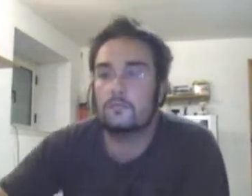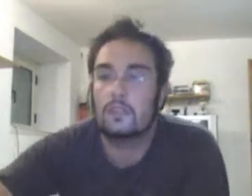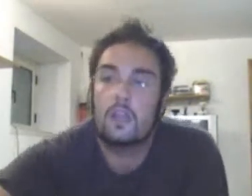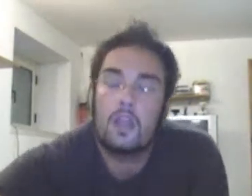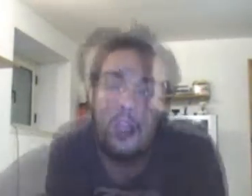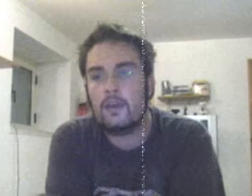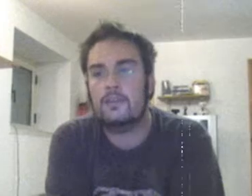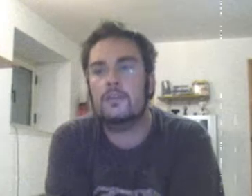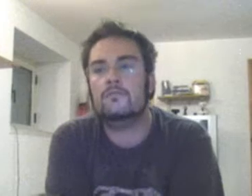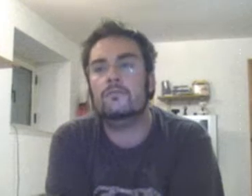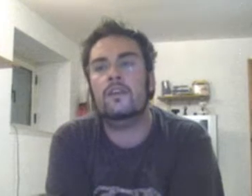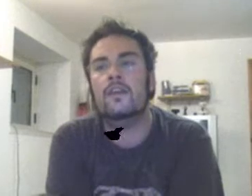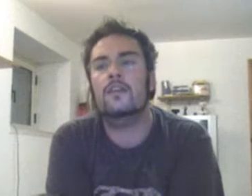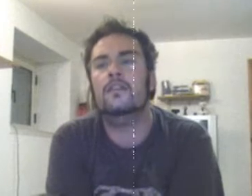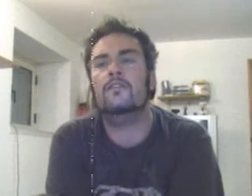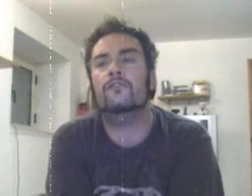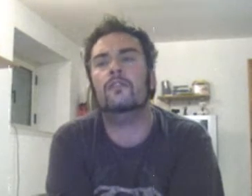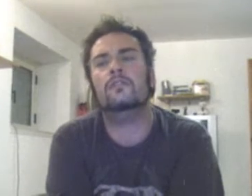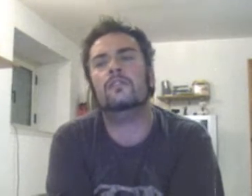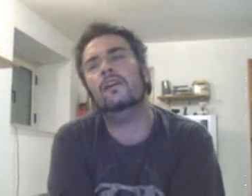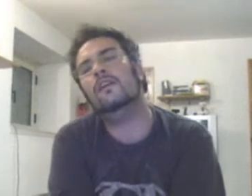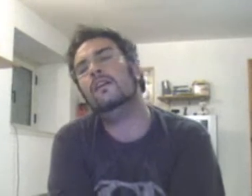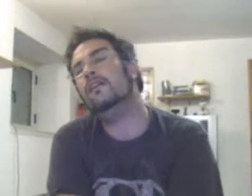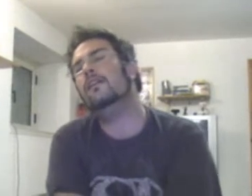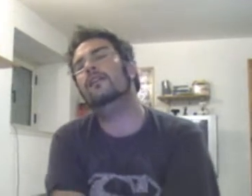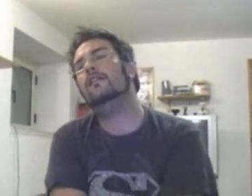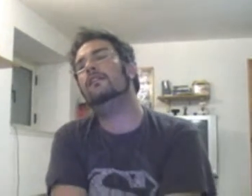I am ready for love